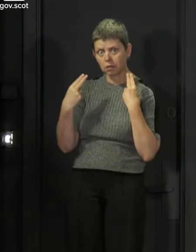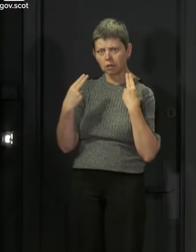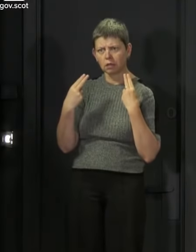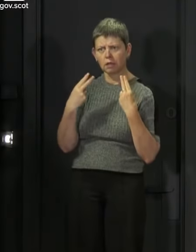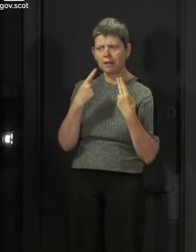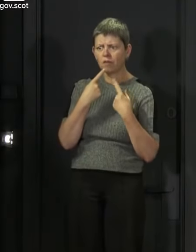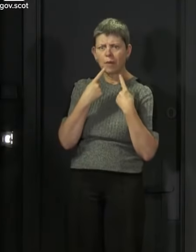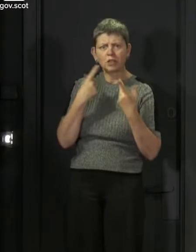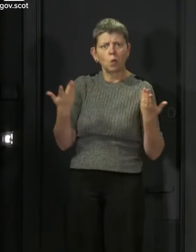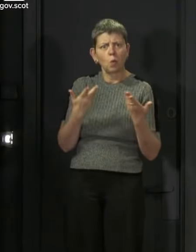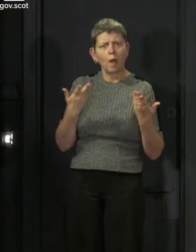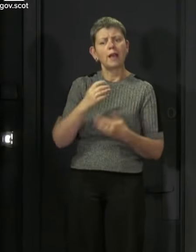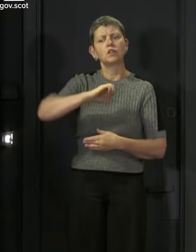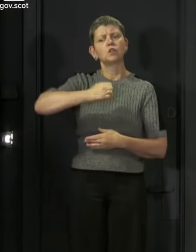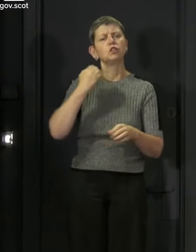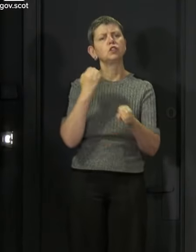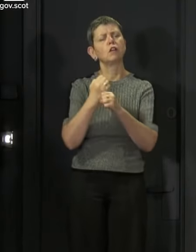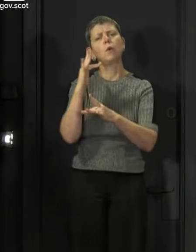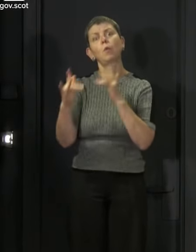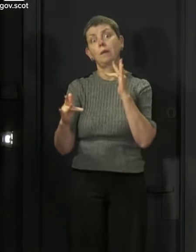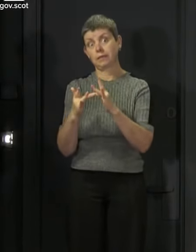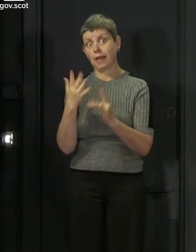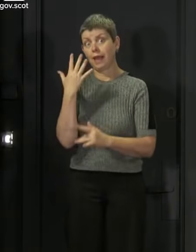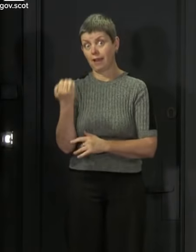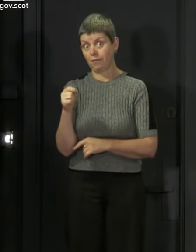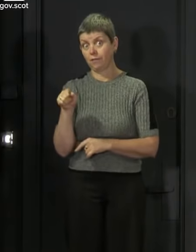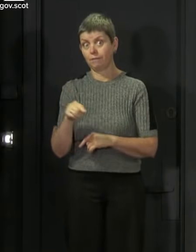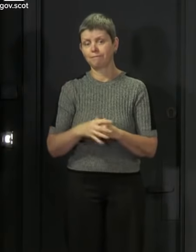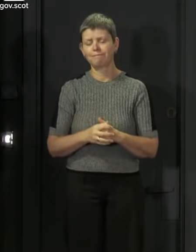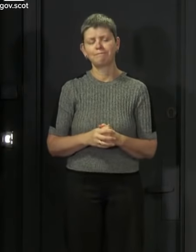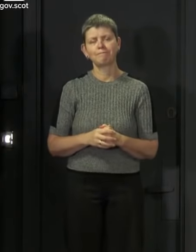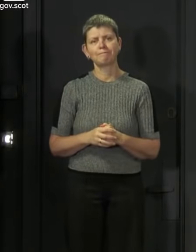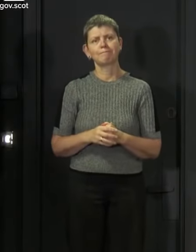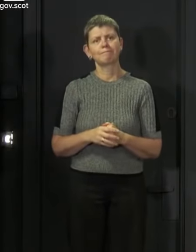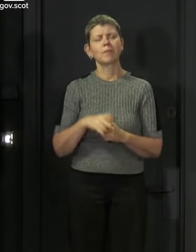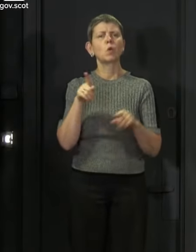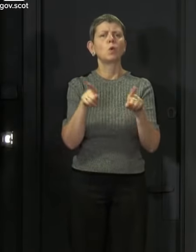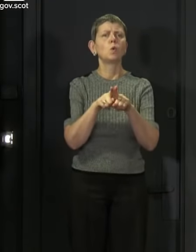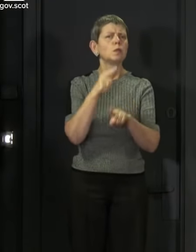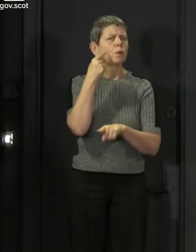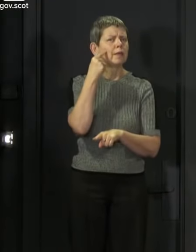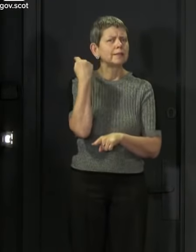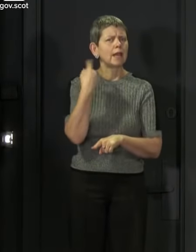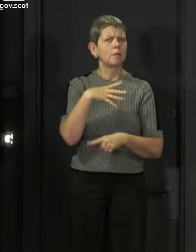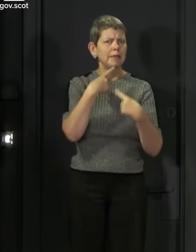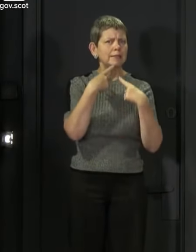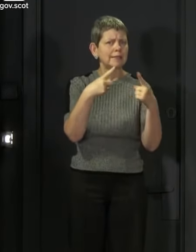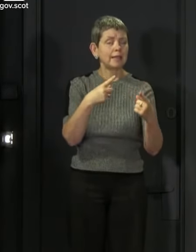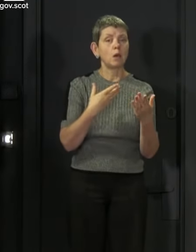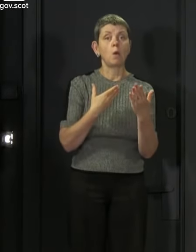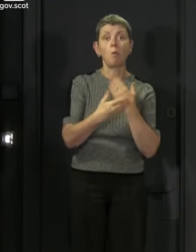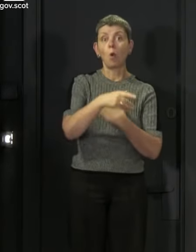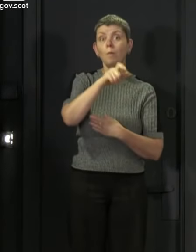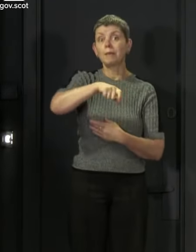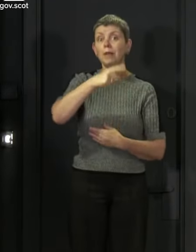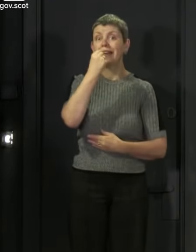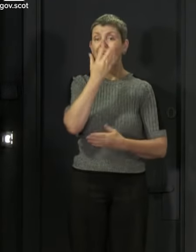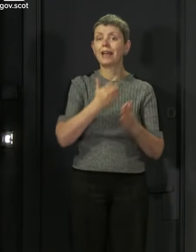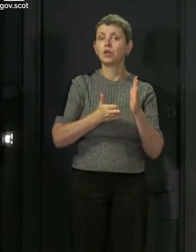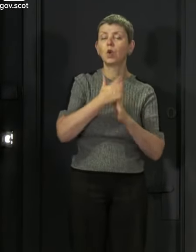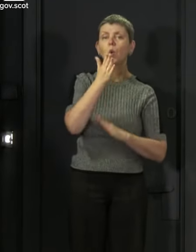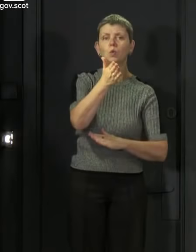you can find it now on the Scottish Government website. In addition, I announced yesterday that more people would be allowed to attend